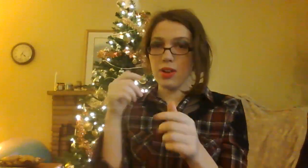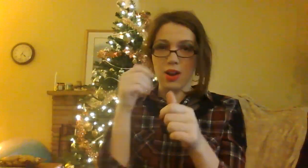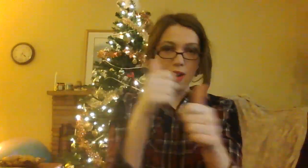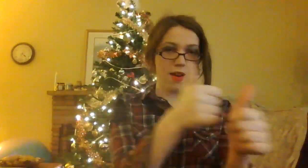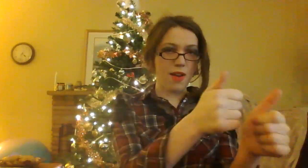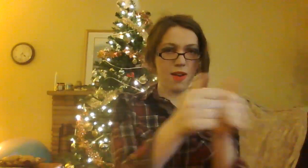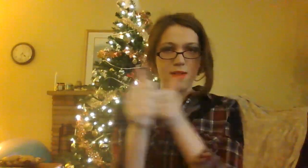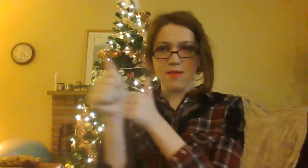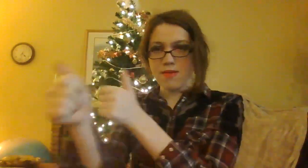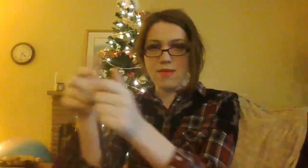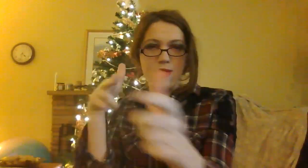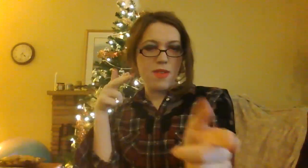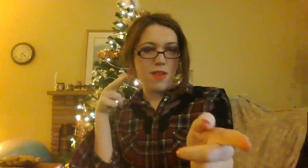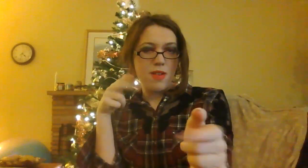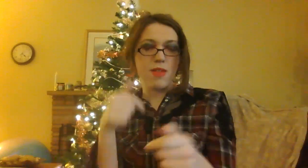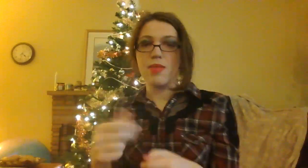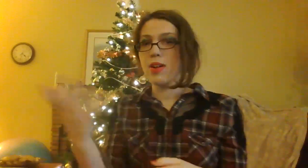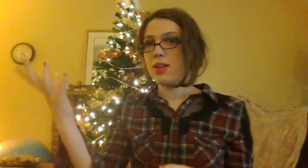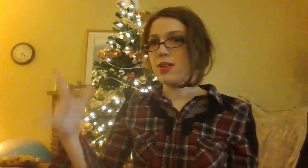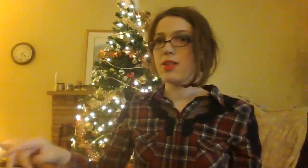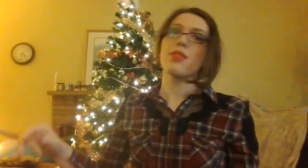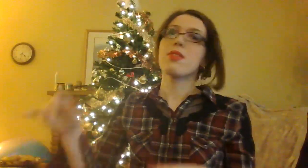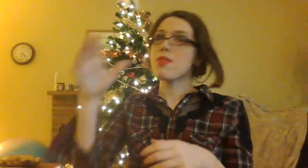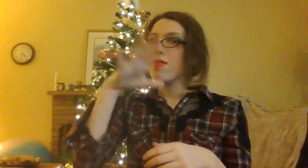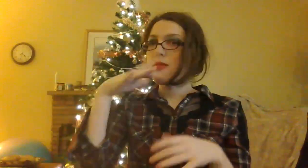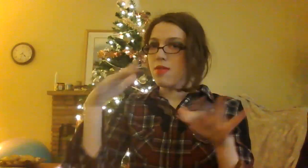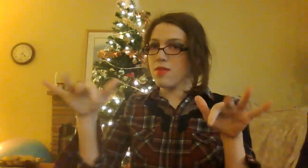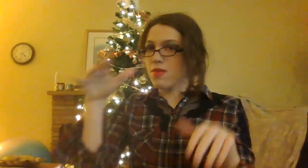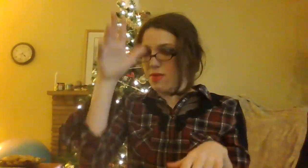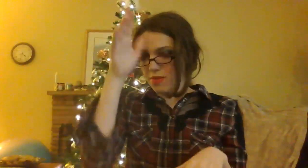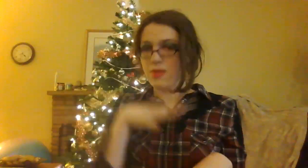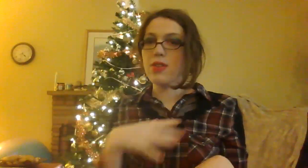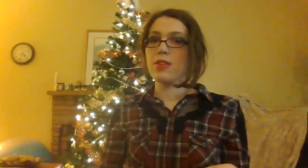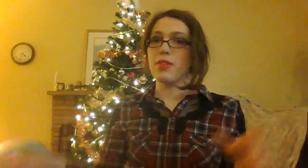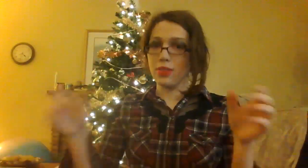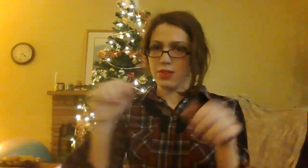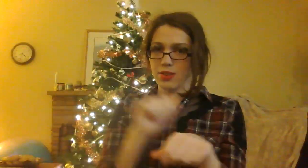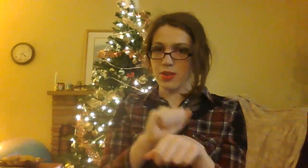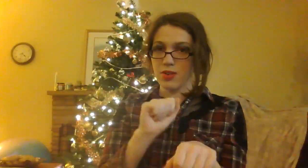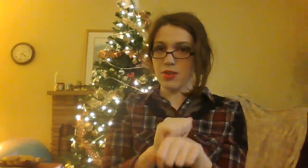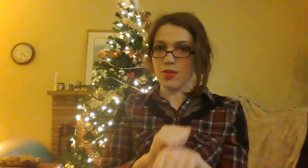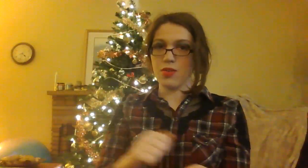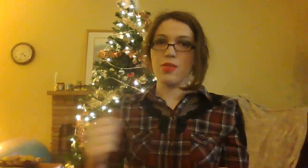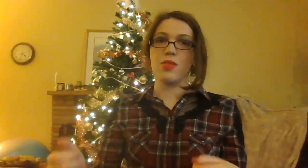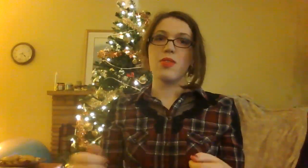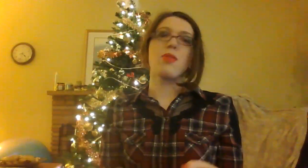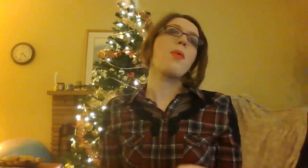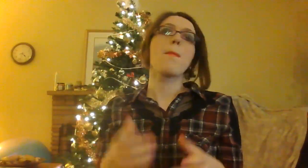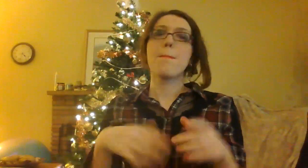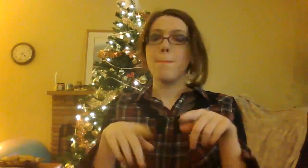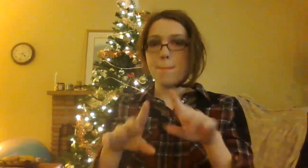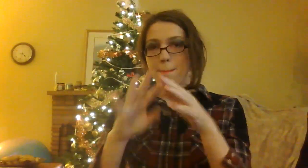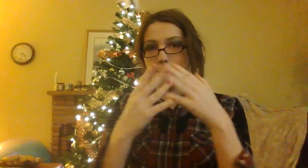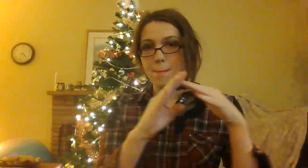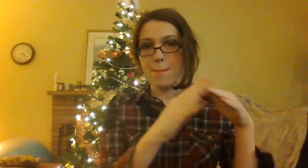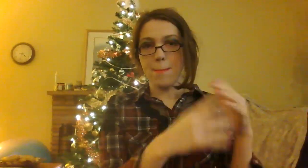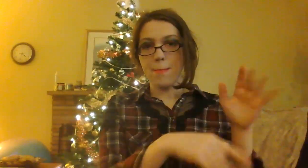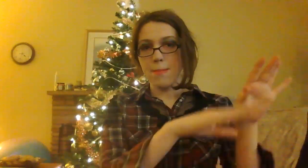He can call Frosty the Hitman He can do the job with you Salad at the hall Bows on